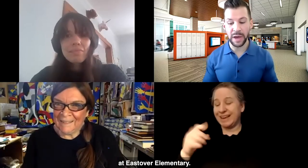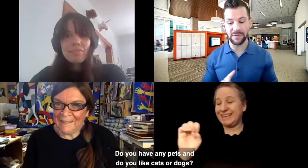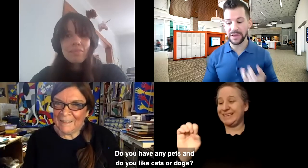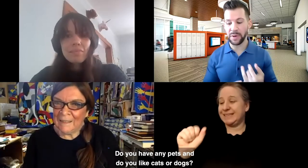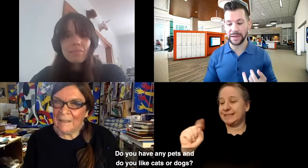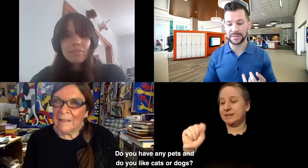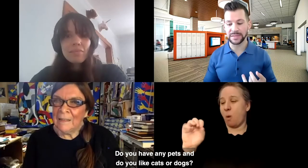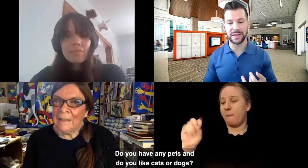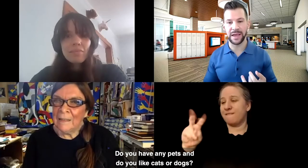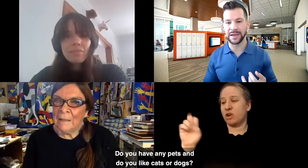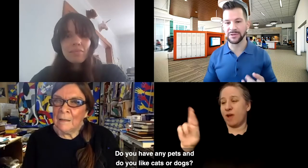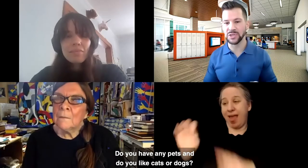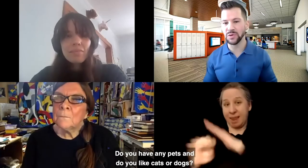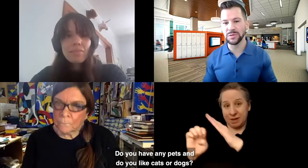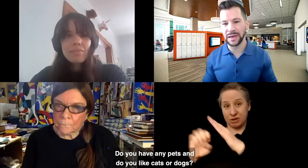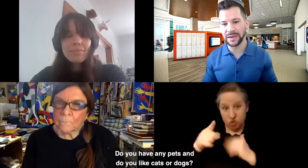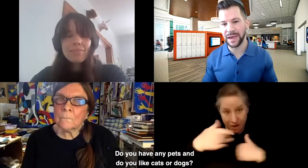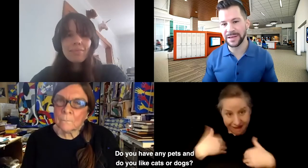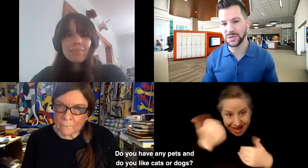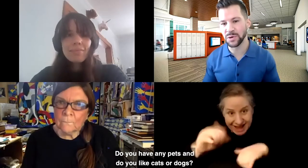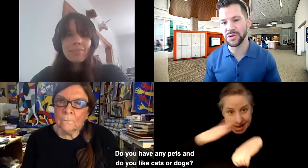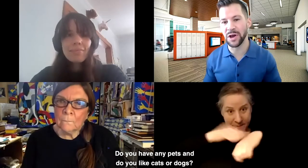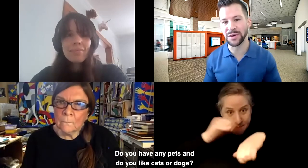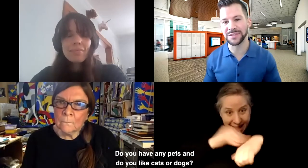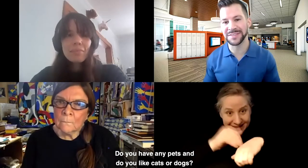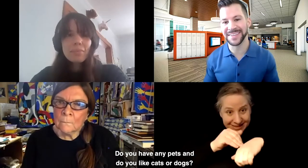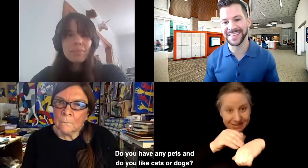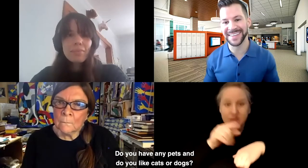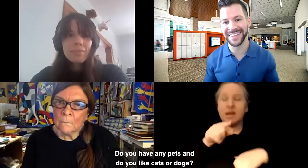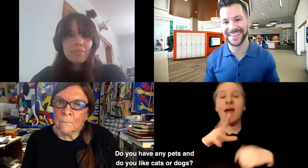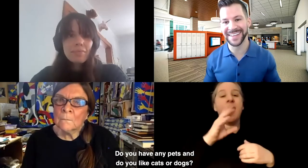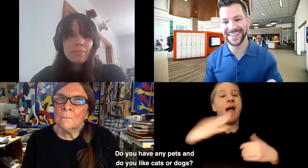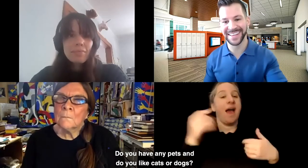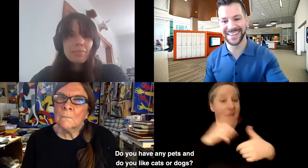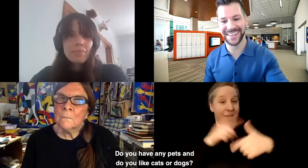Do you have any pets and do you like cats or dogs?